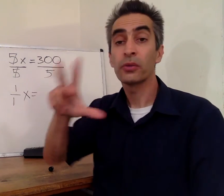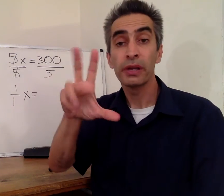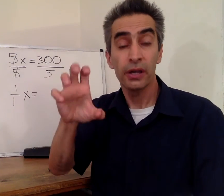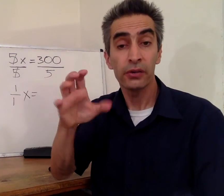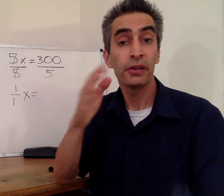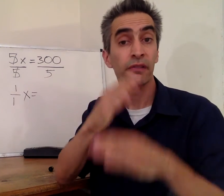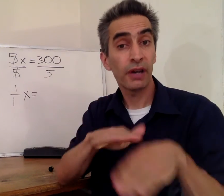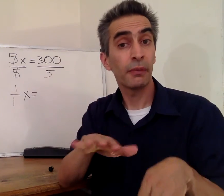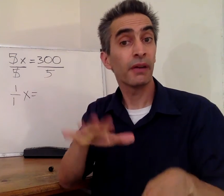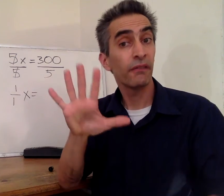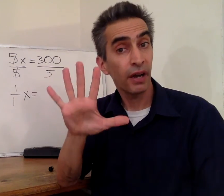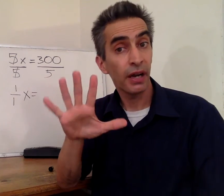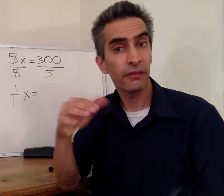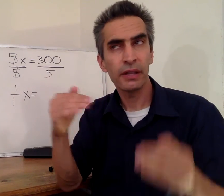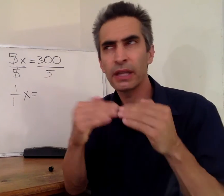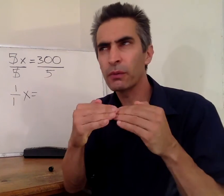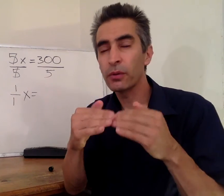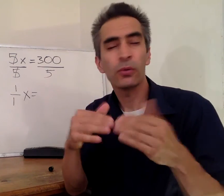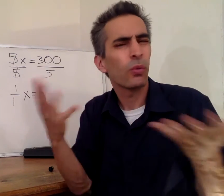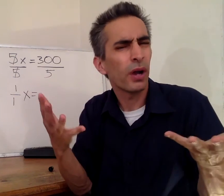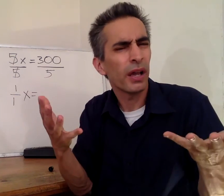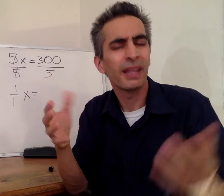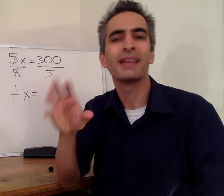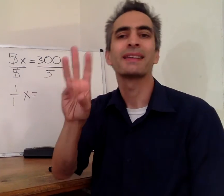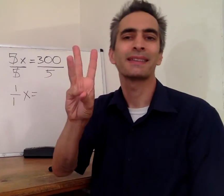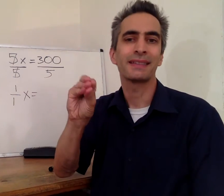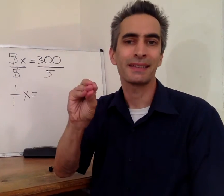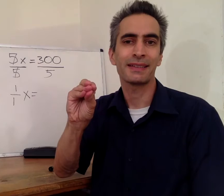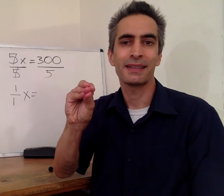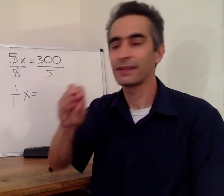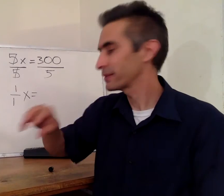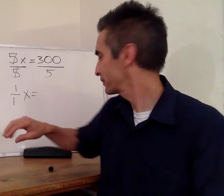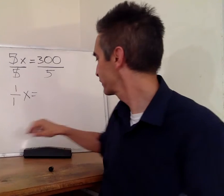300 divided by 5 equals 60.